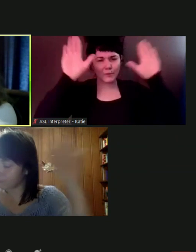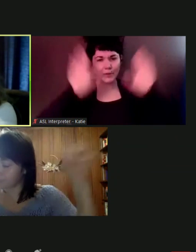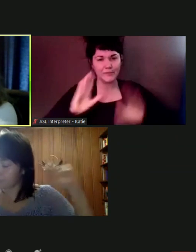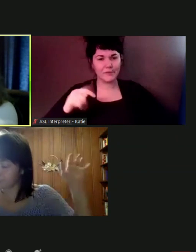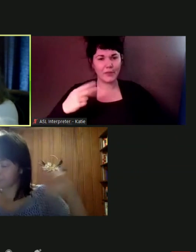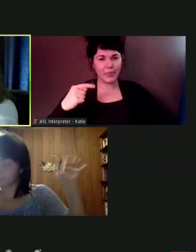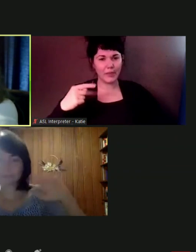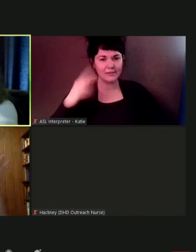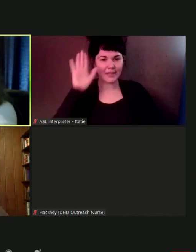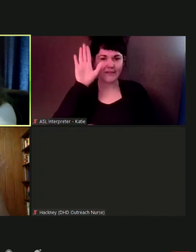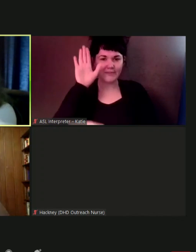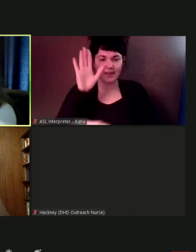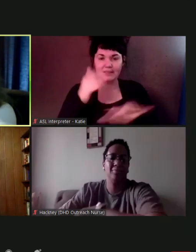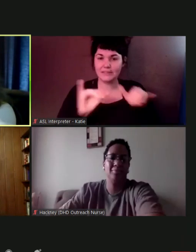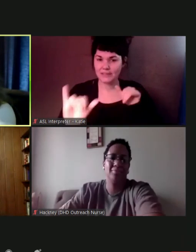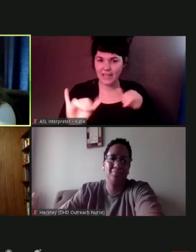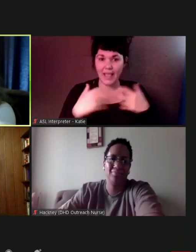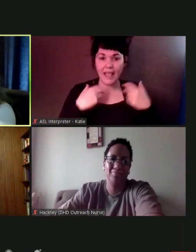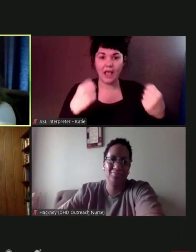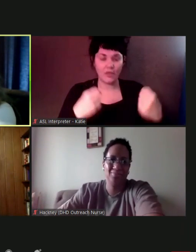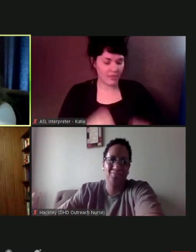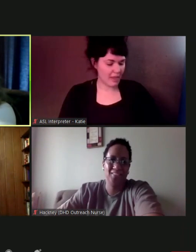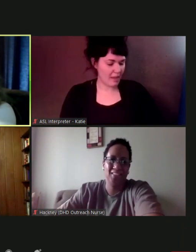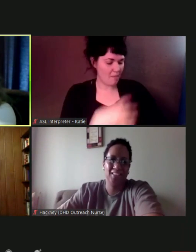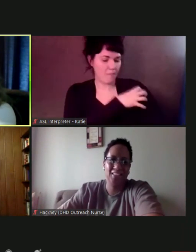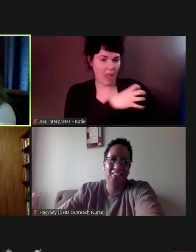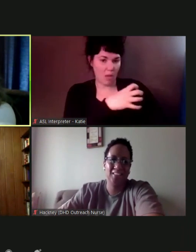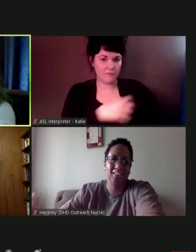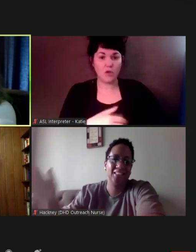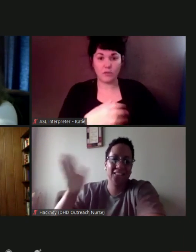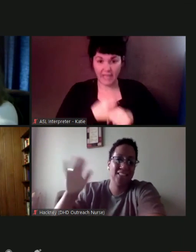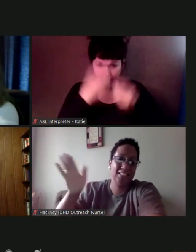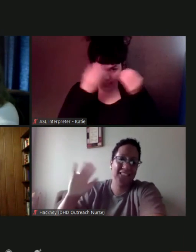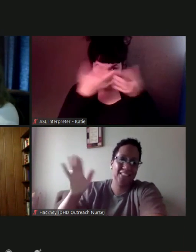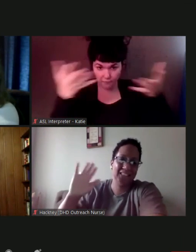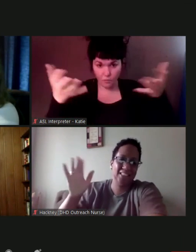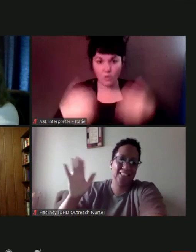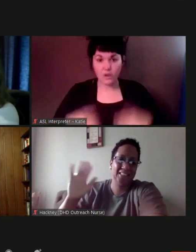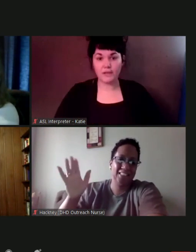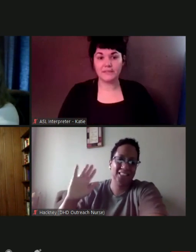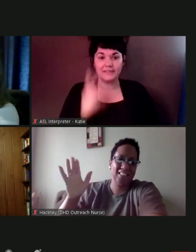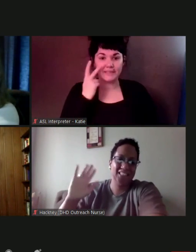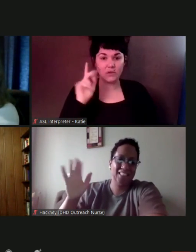stay healthy stay powerful stay informed see y'all later yes we can do this detroit stay blessed